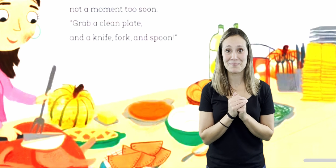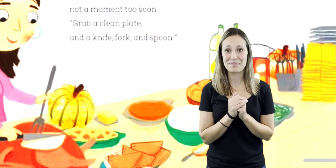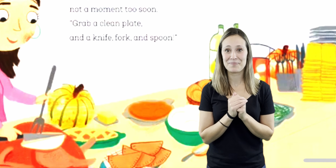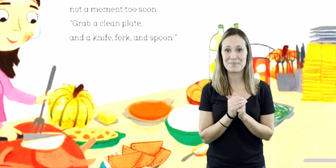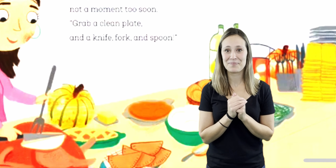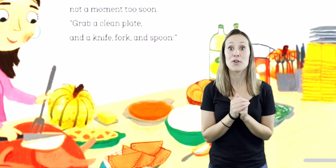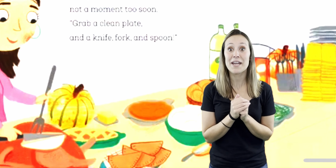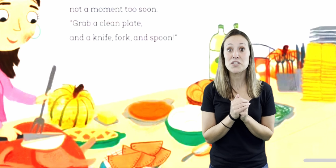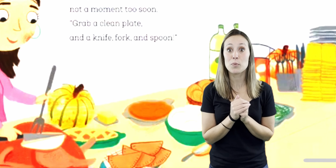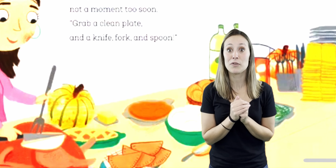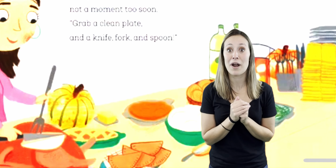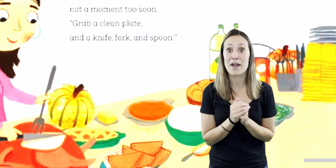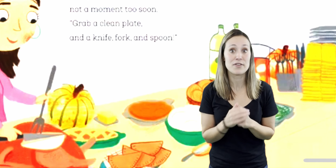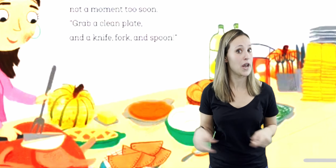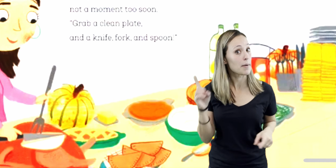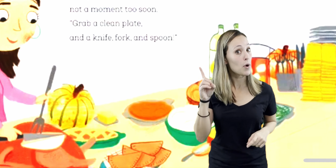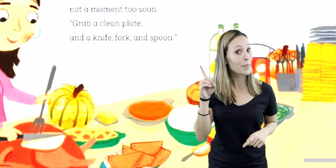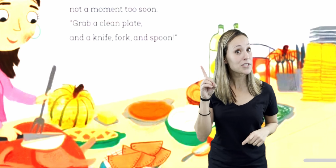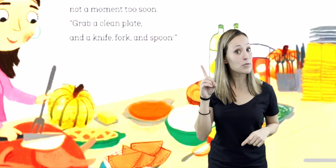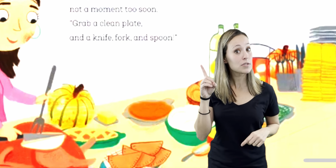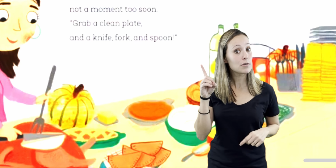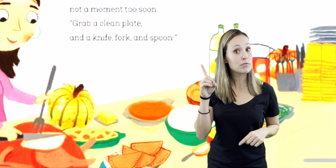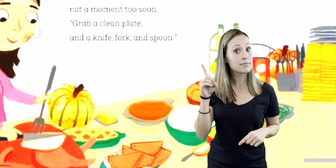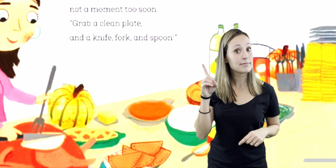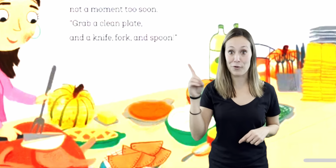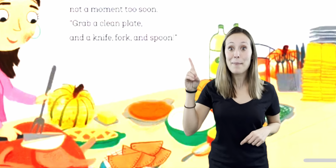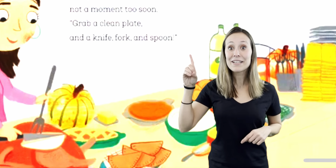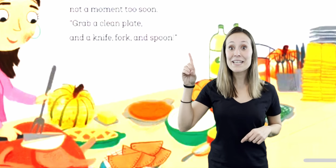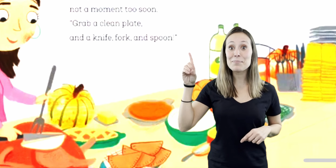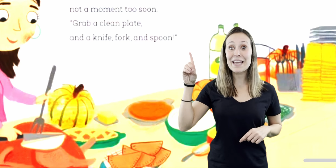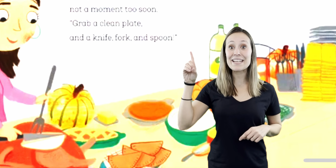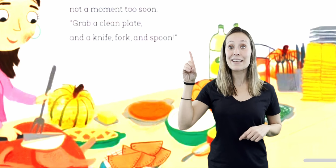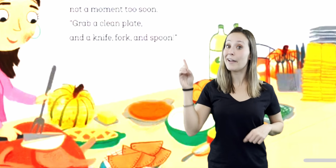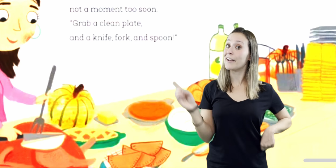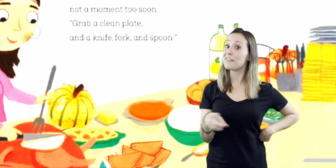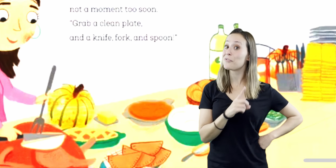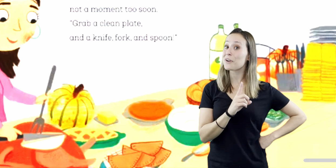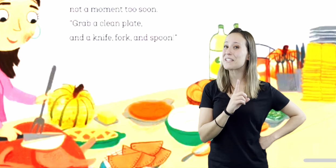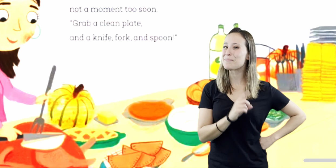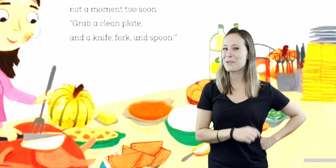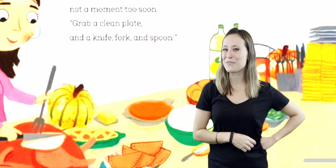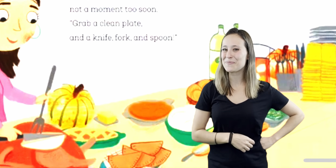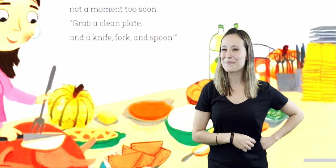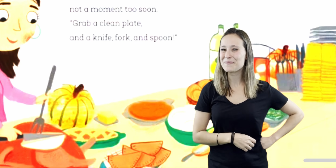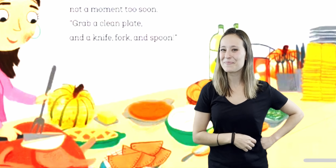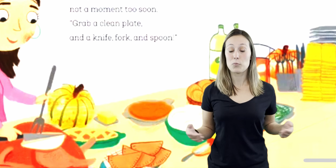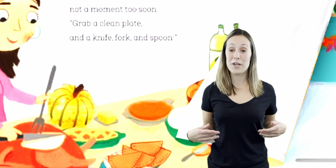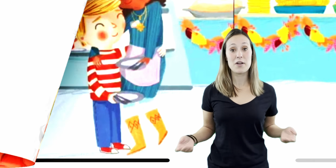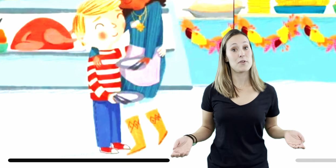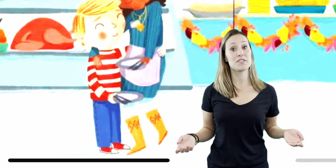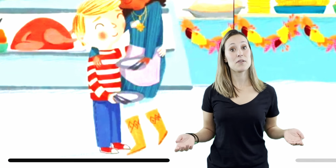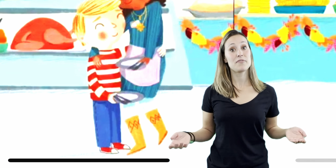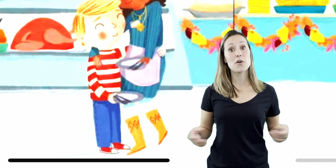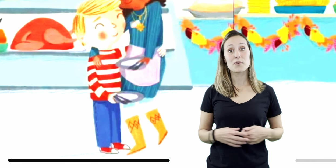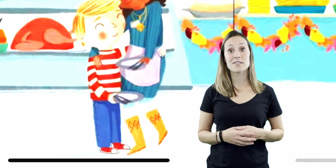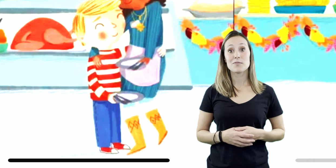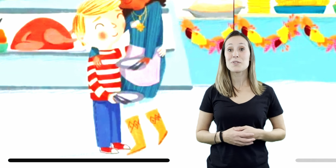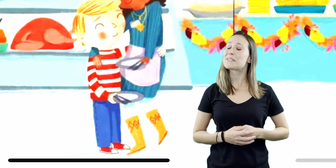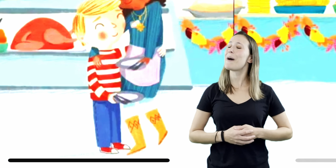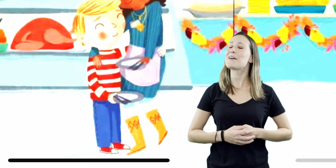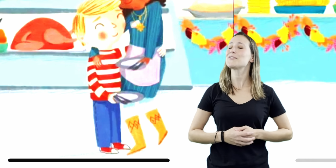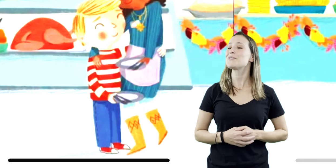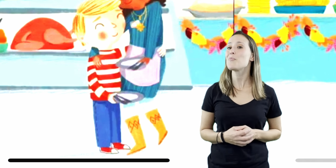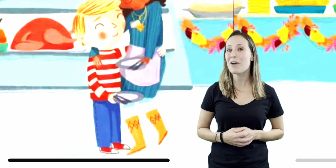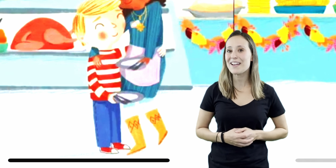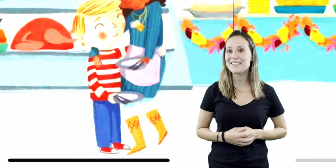start. Our guest will arrive. Not a moment too soon. Grab a clean plate. A knife, fork and spoon. We go to serve folks